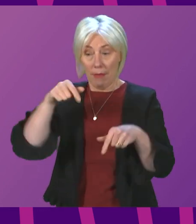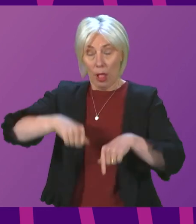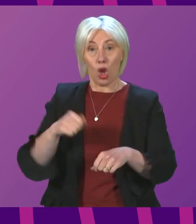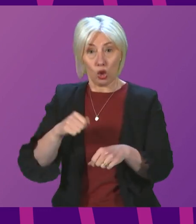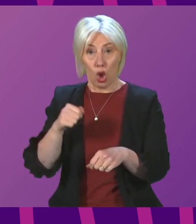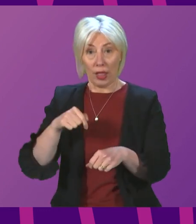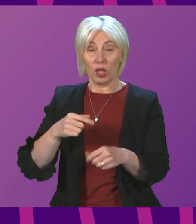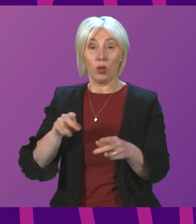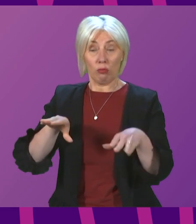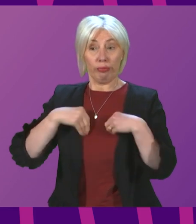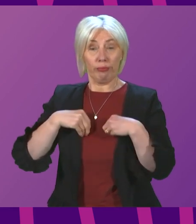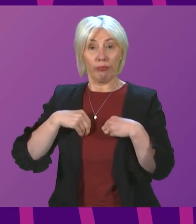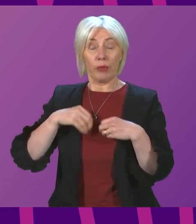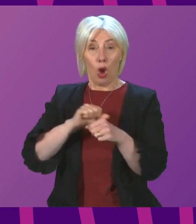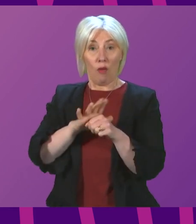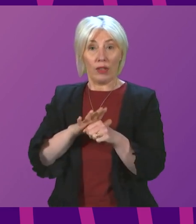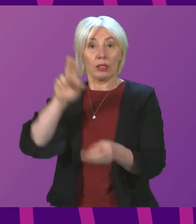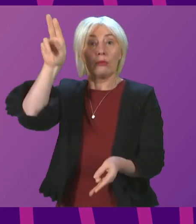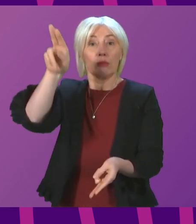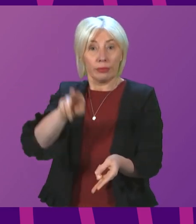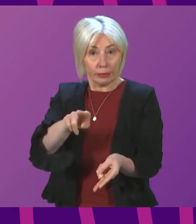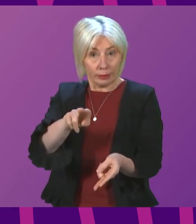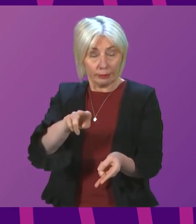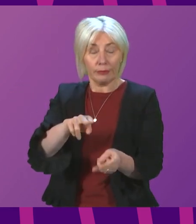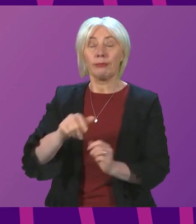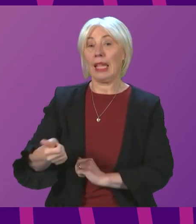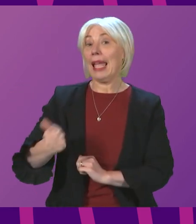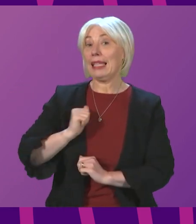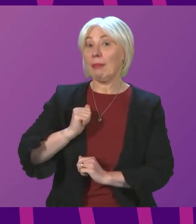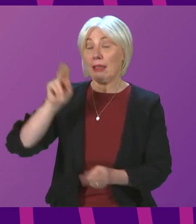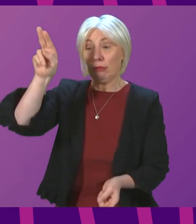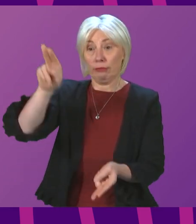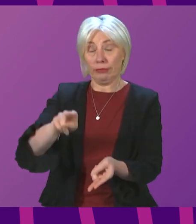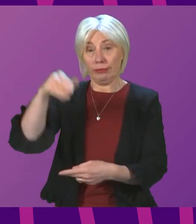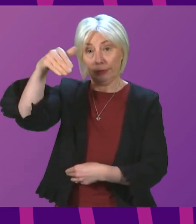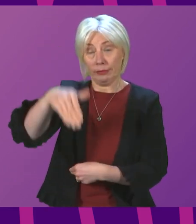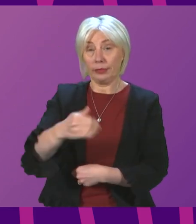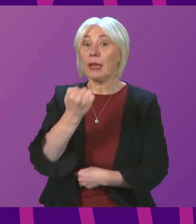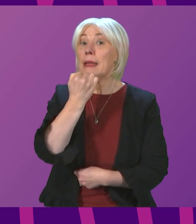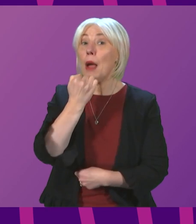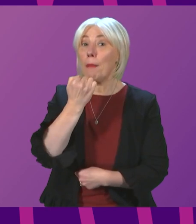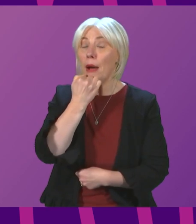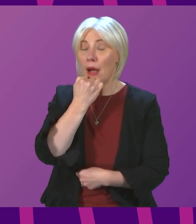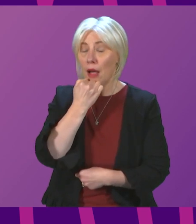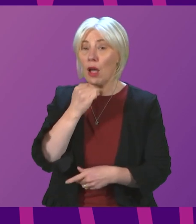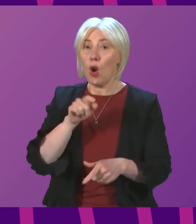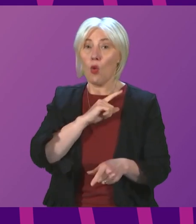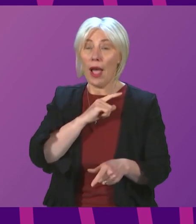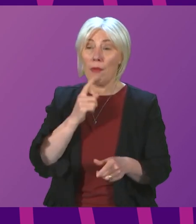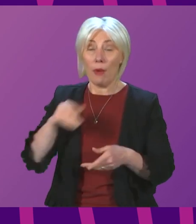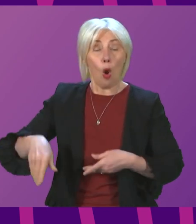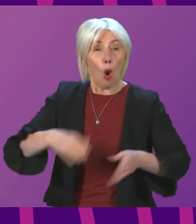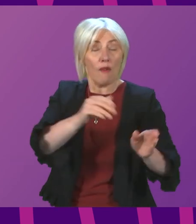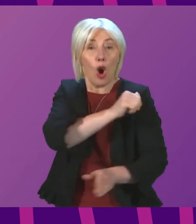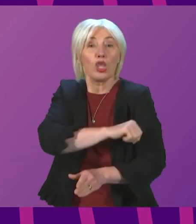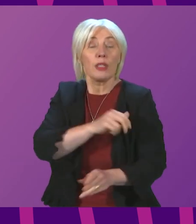declined. As we would have expected, the decline in new cases is now reflected in a fall in the number of people being admitted to